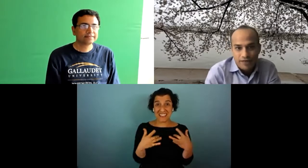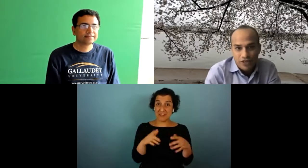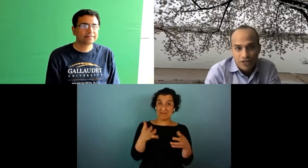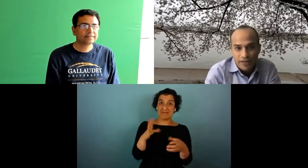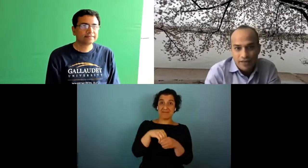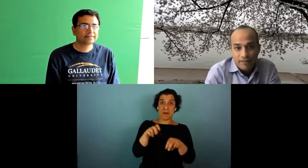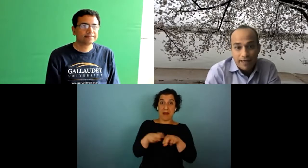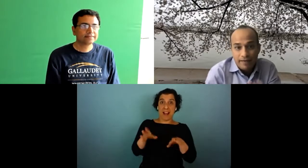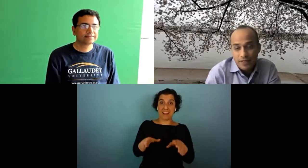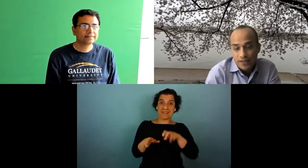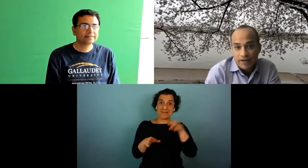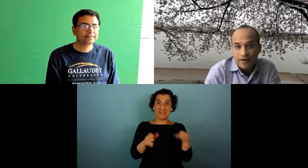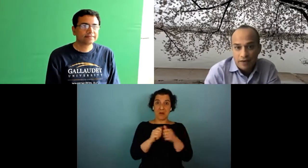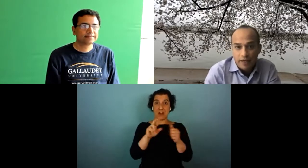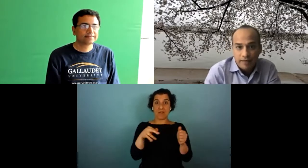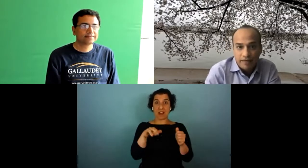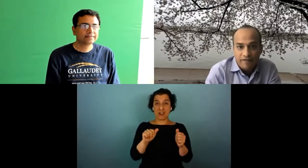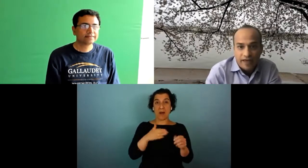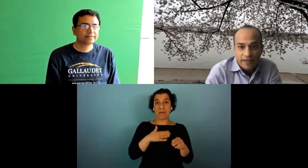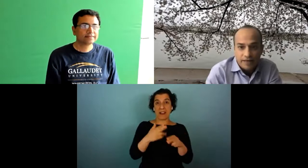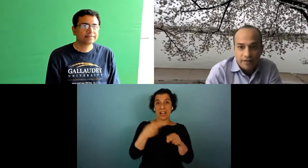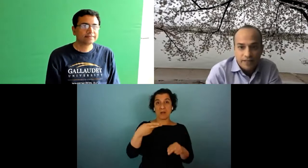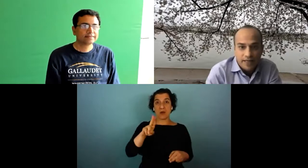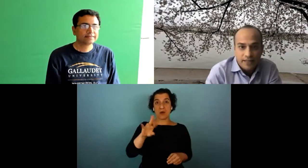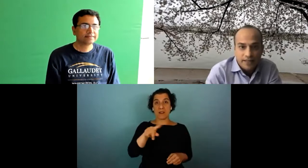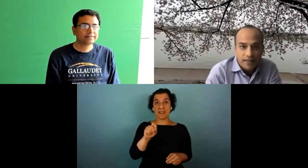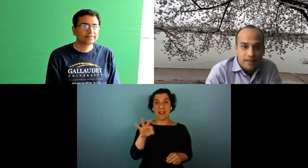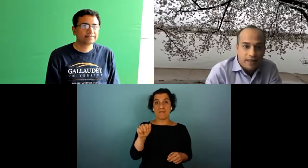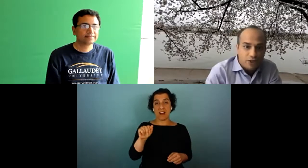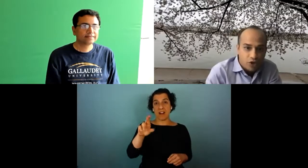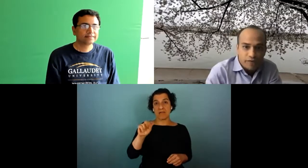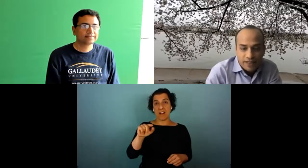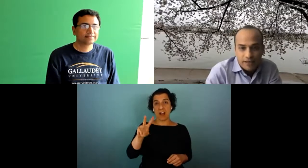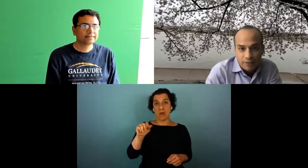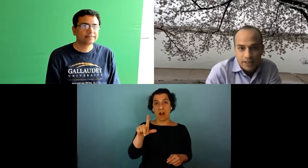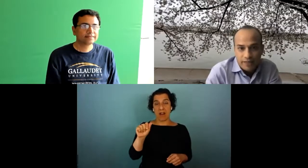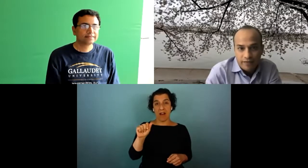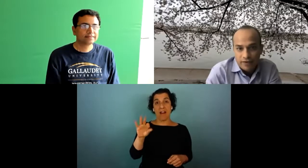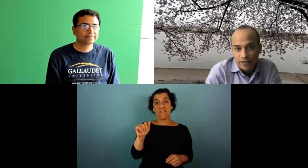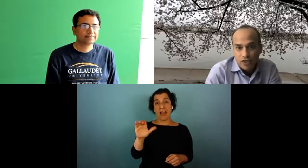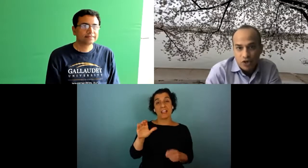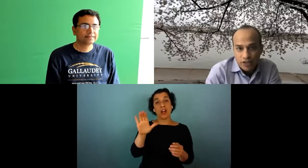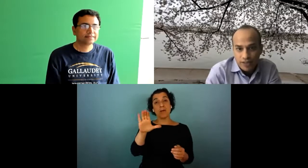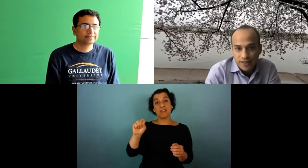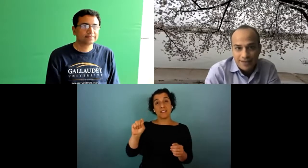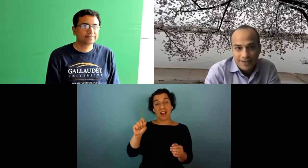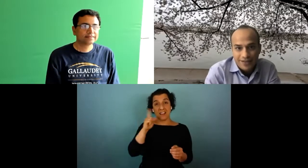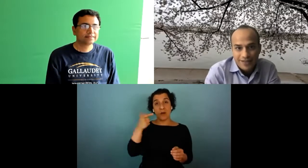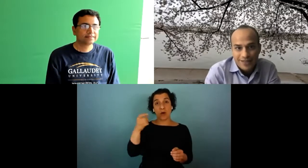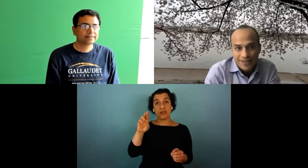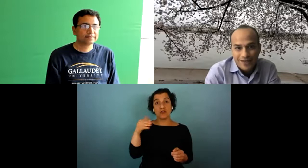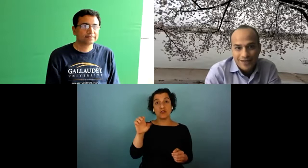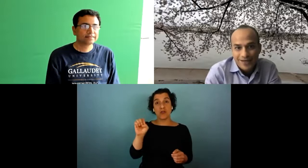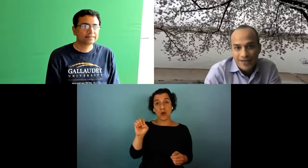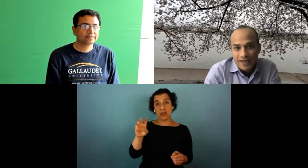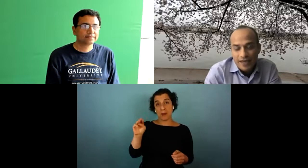alongside raja my name is zafar angwala i'm a faculty in computer science at george mason university one of the other georges in this